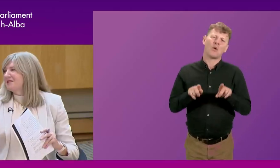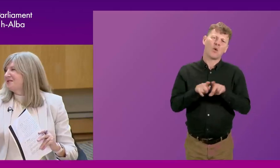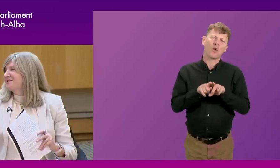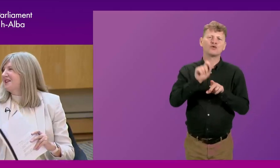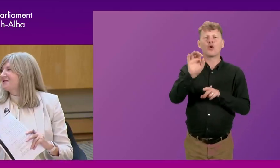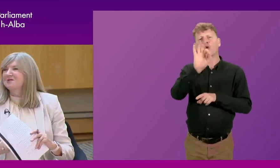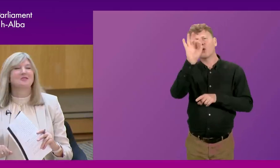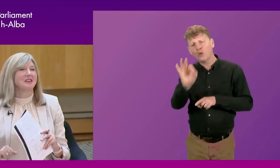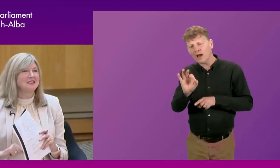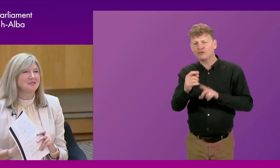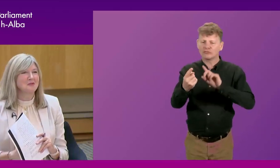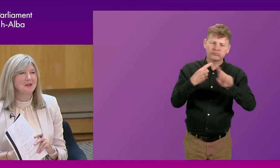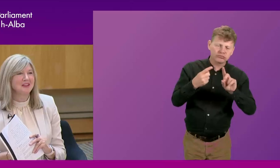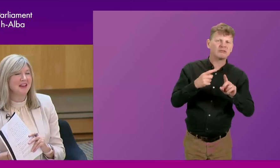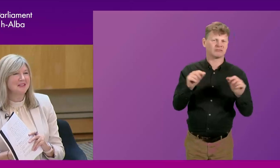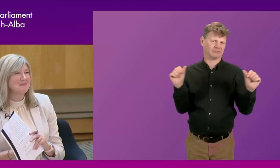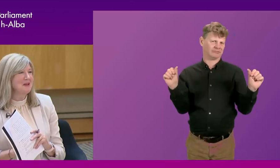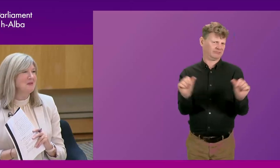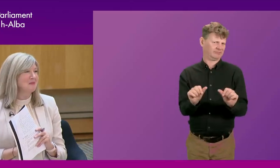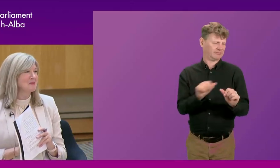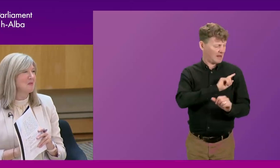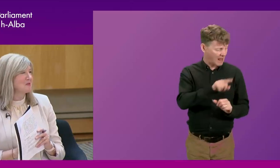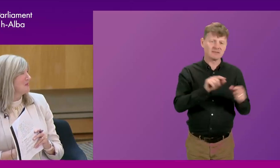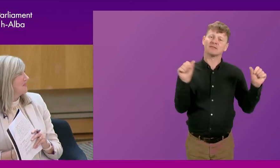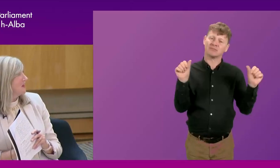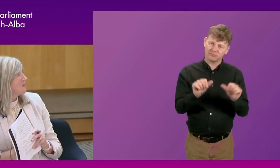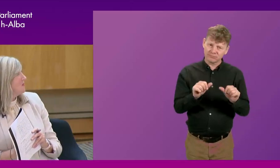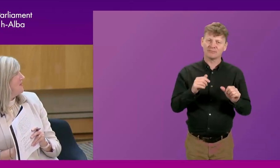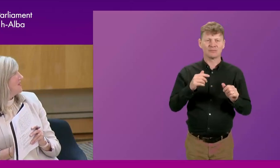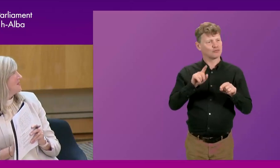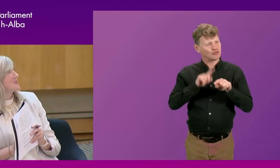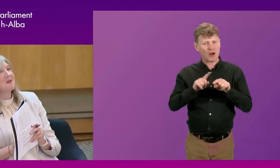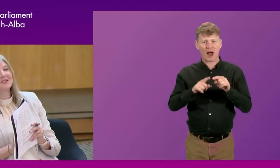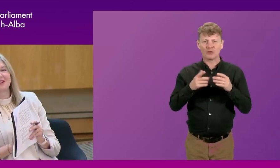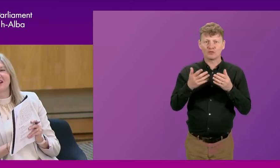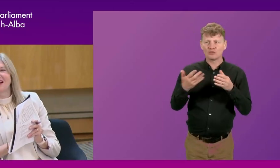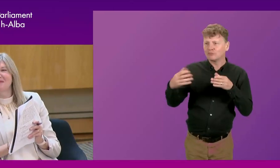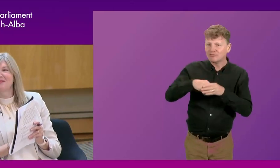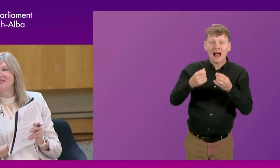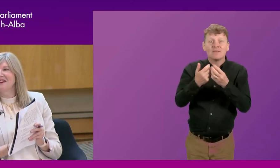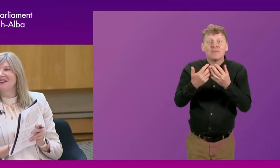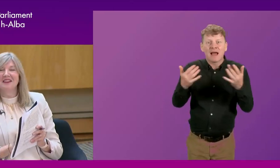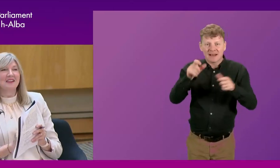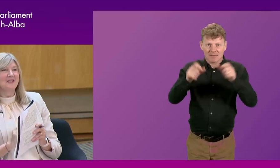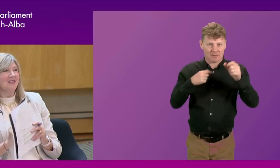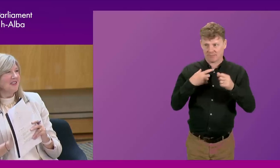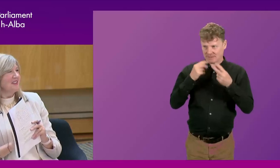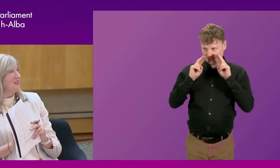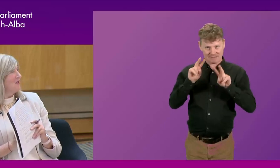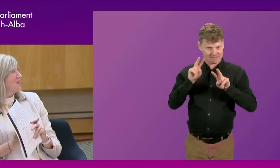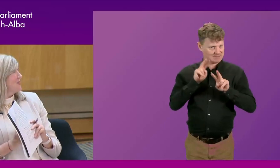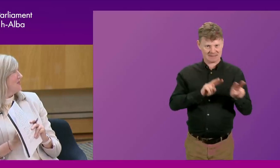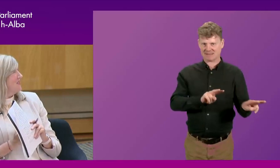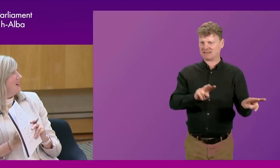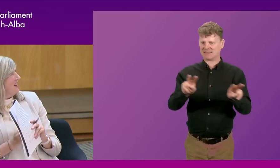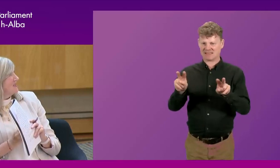our questions and answers succinct so that we can get in as many people as possible. That would be smashing. I am seeing, funnily